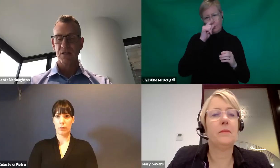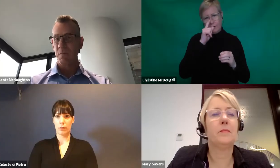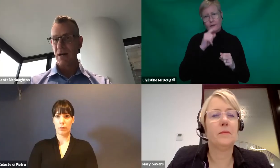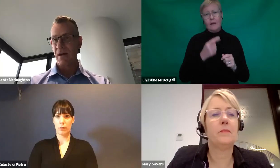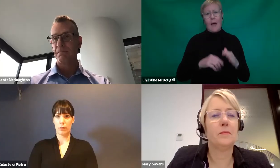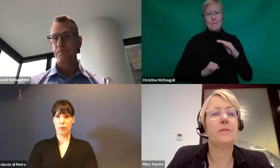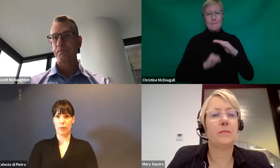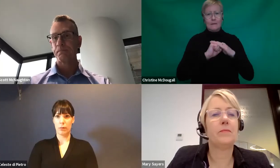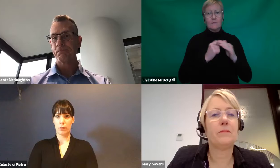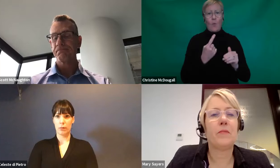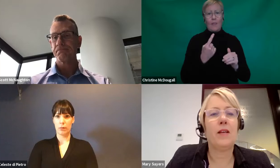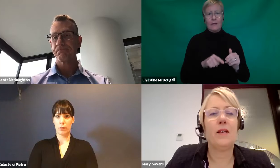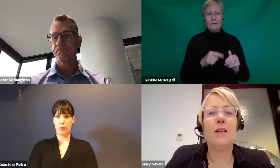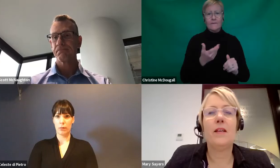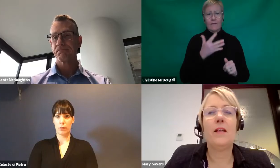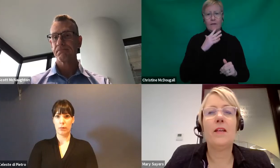device as part of that.